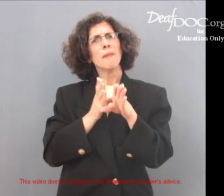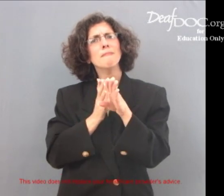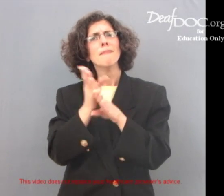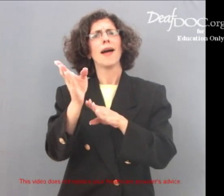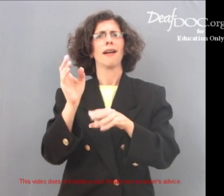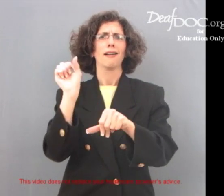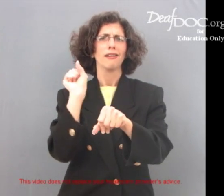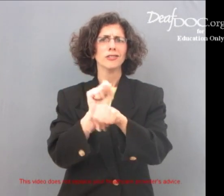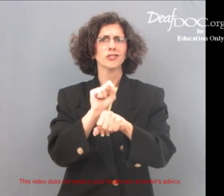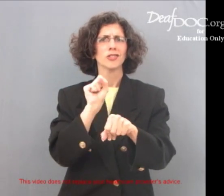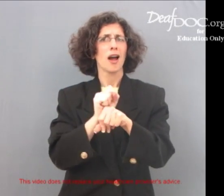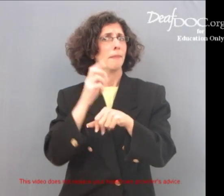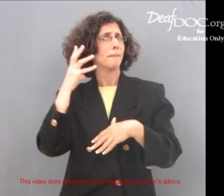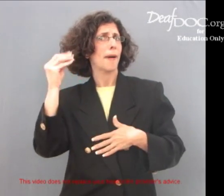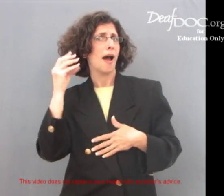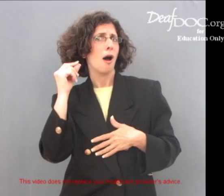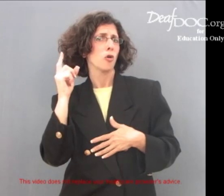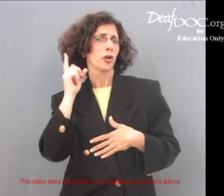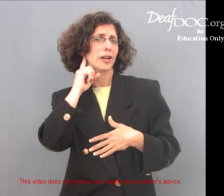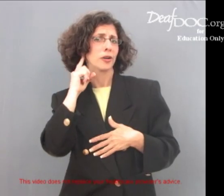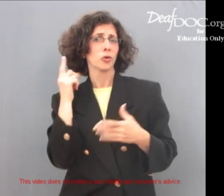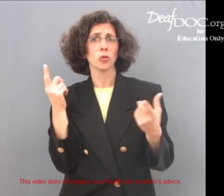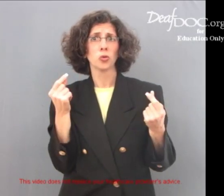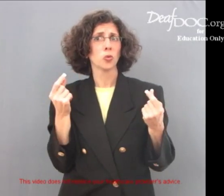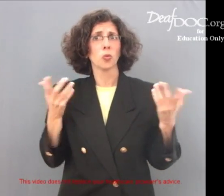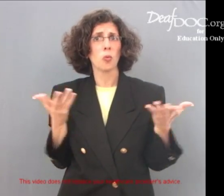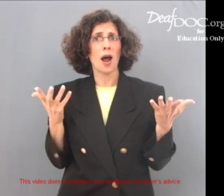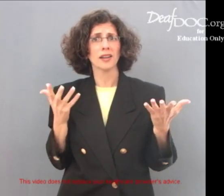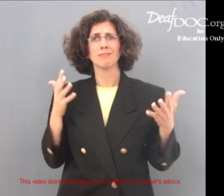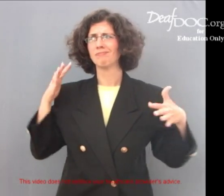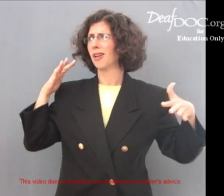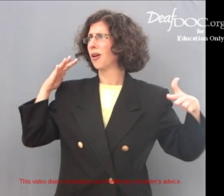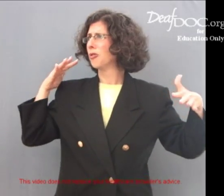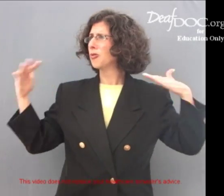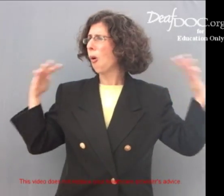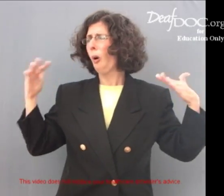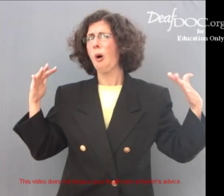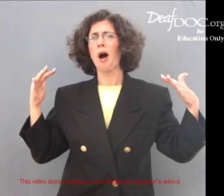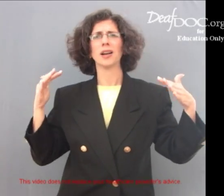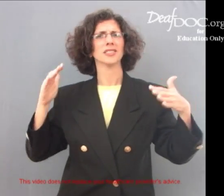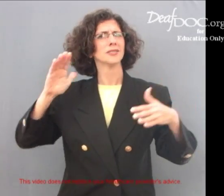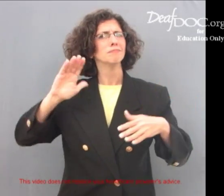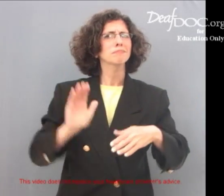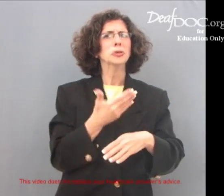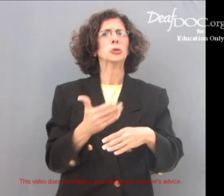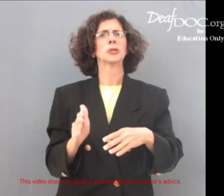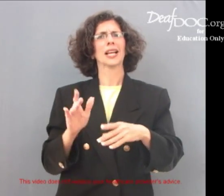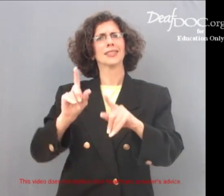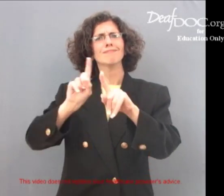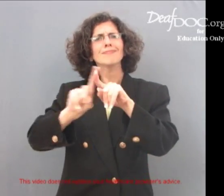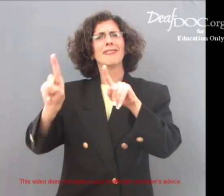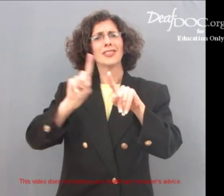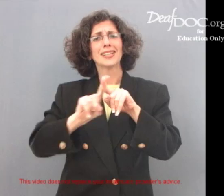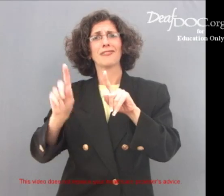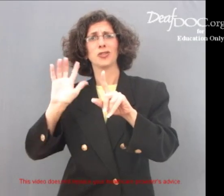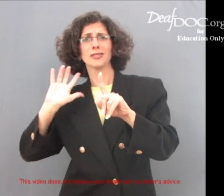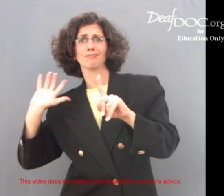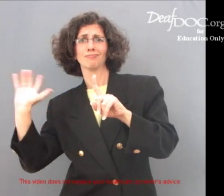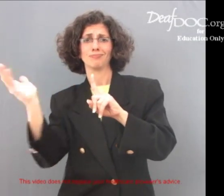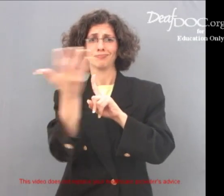The main job of the outer ear is to collect information about different sounds